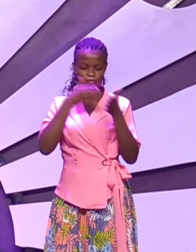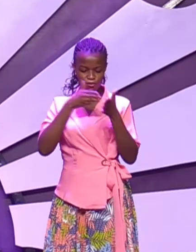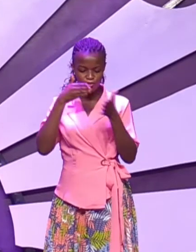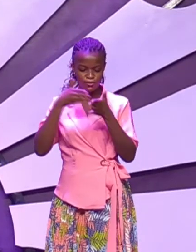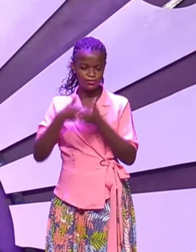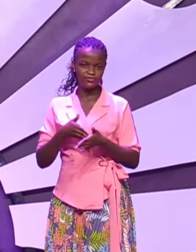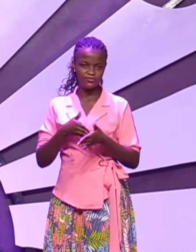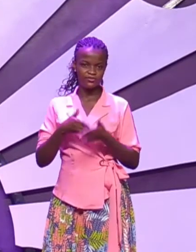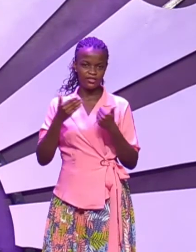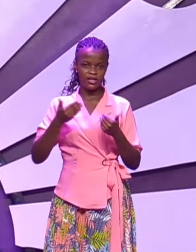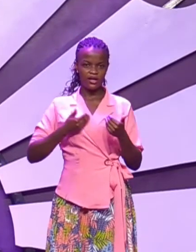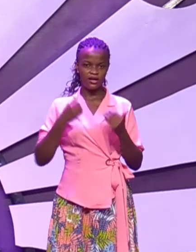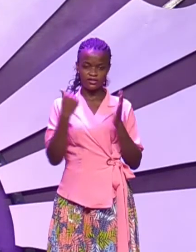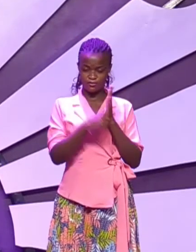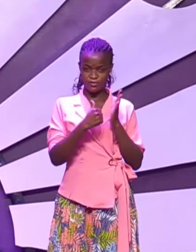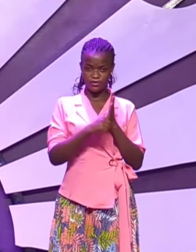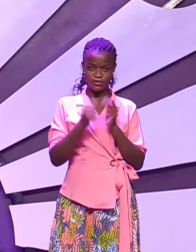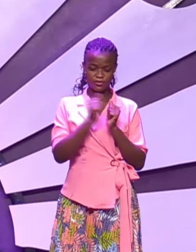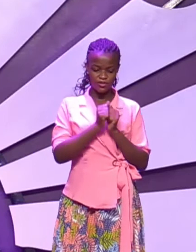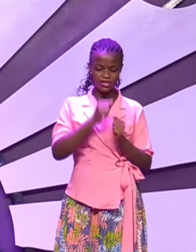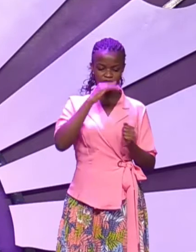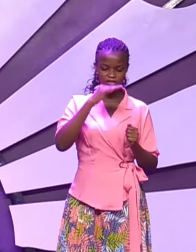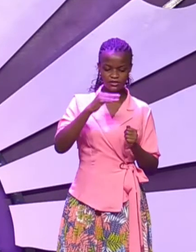he has a problem to speak normally